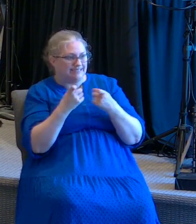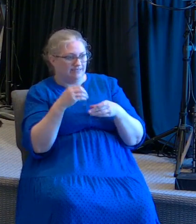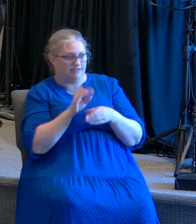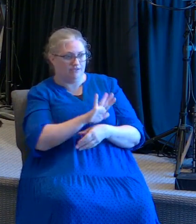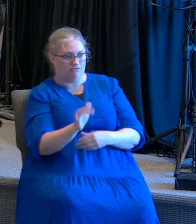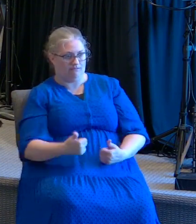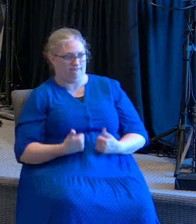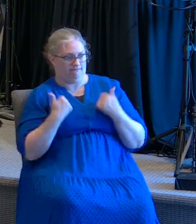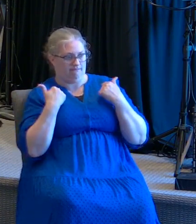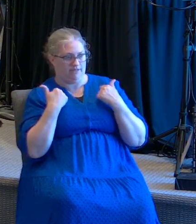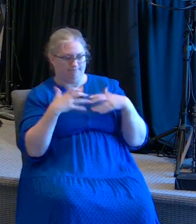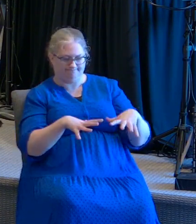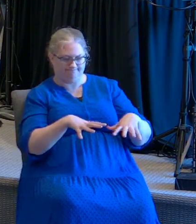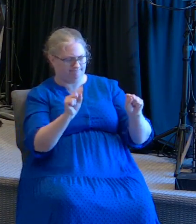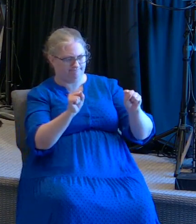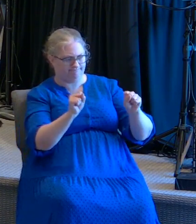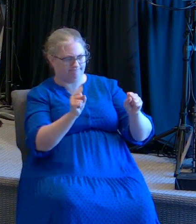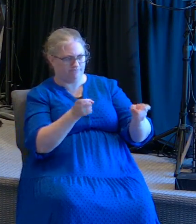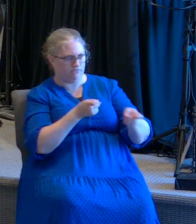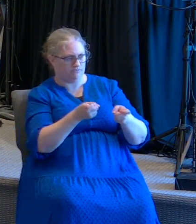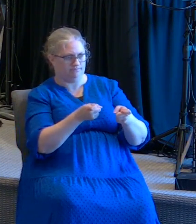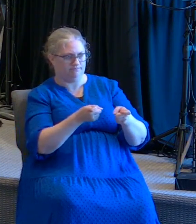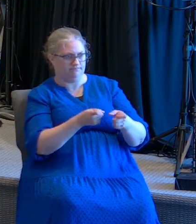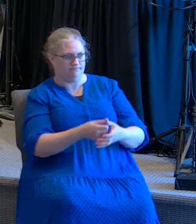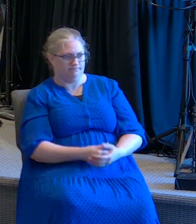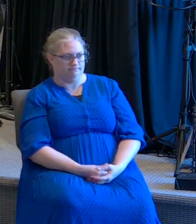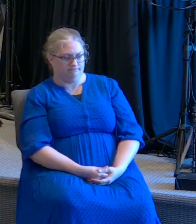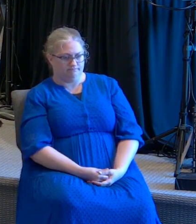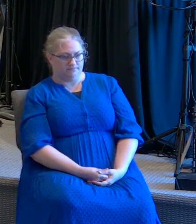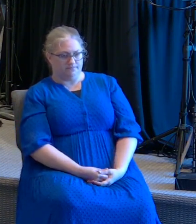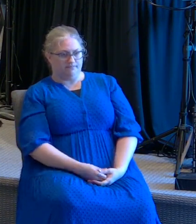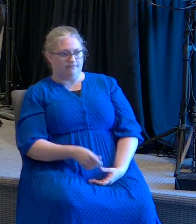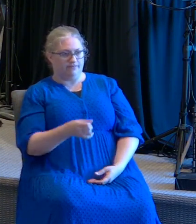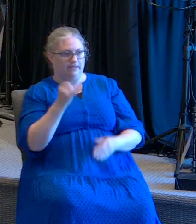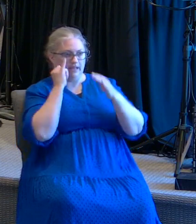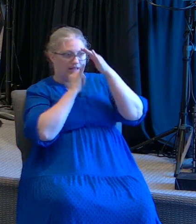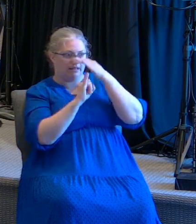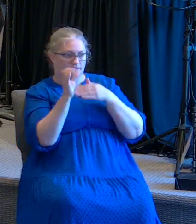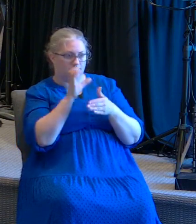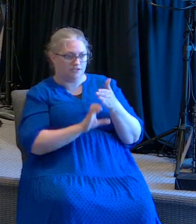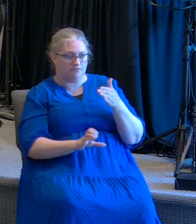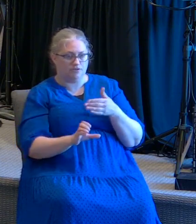todo pecado en su vida in Isaiah chapter 35